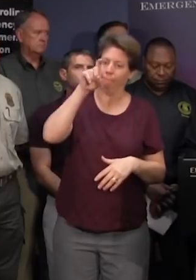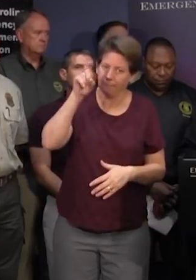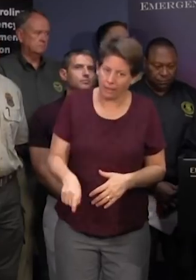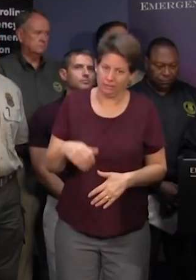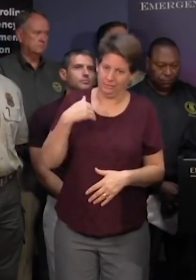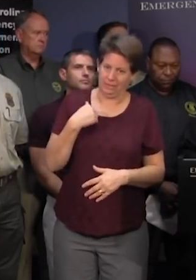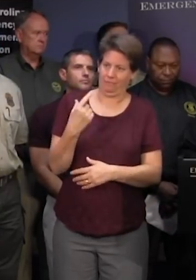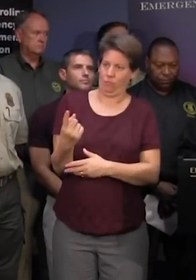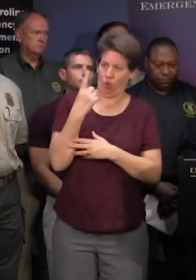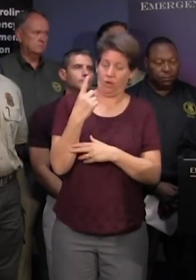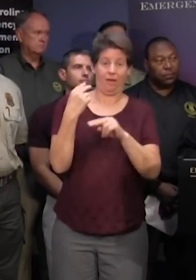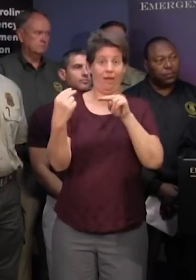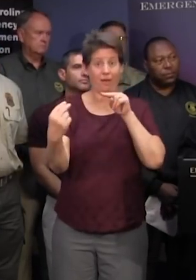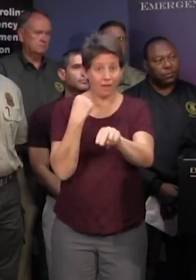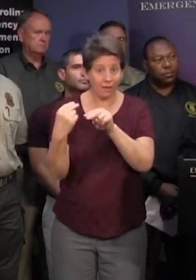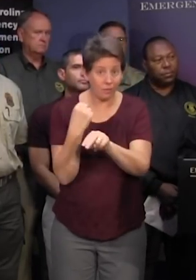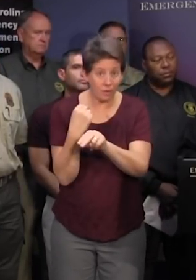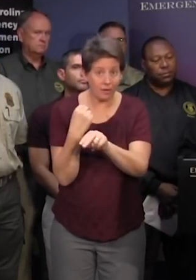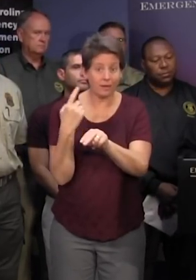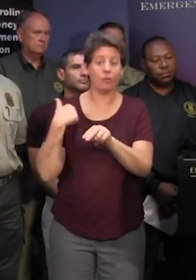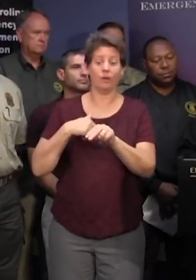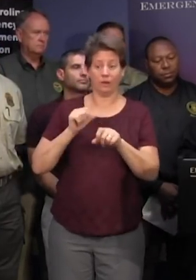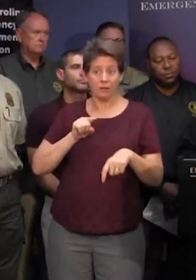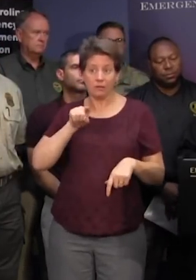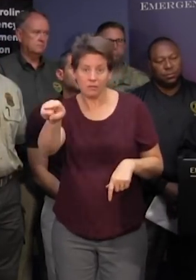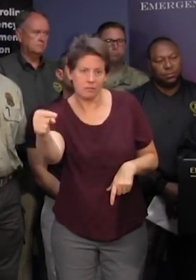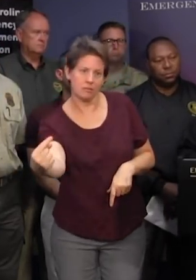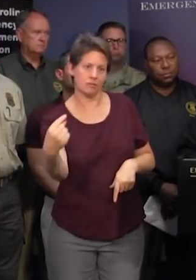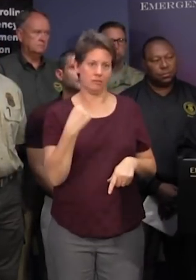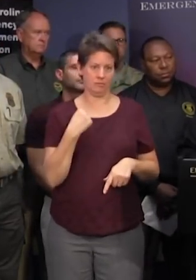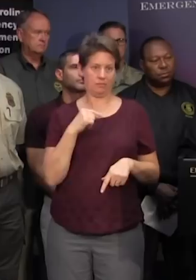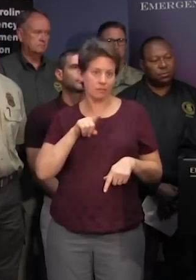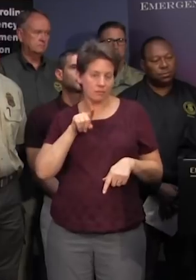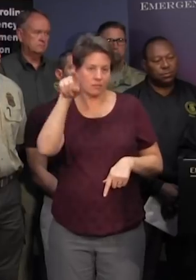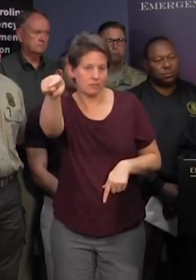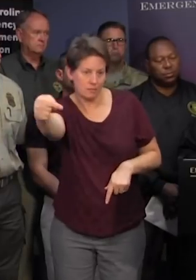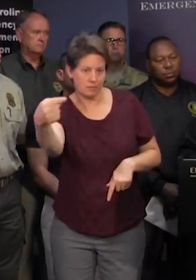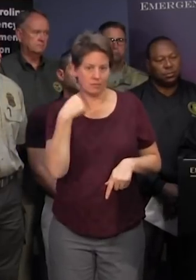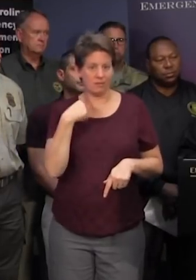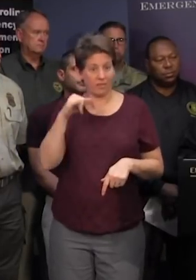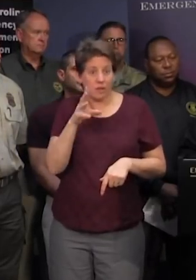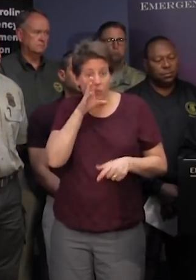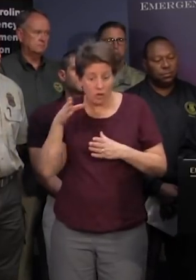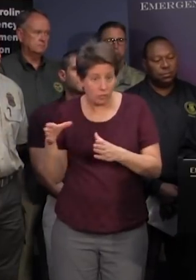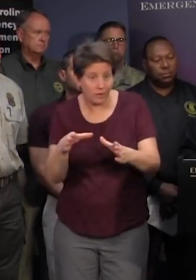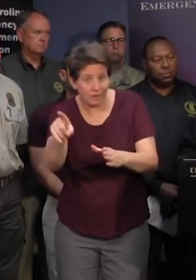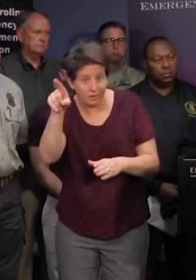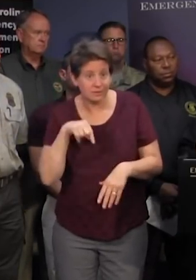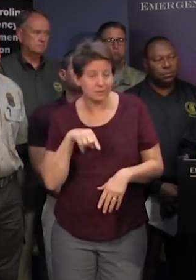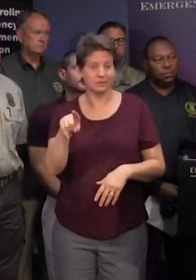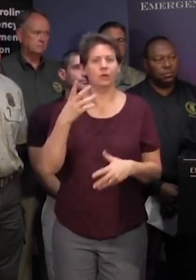one highway that will carry us east to west into horry county across those watersheds that we have